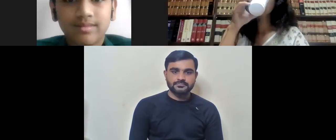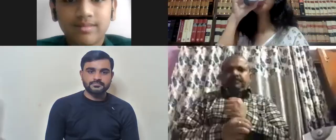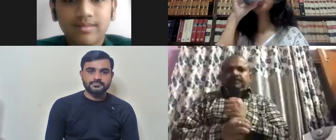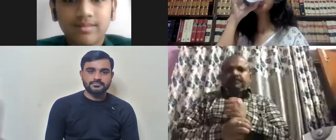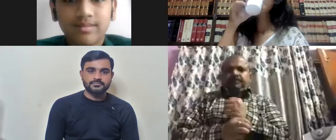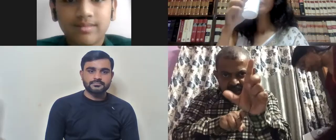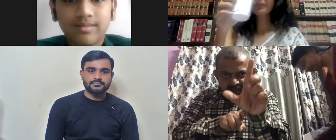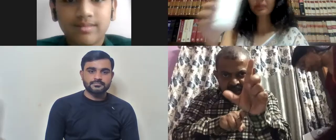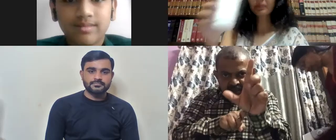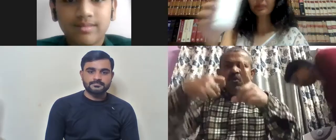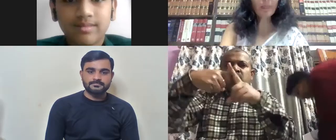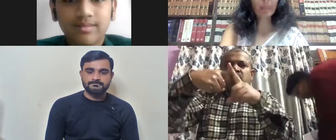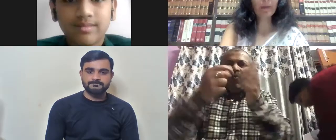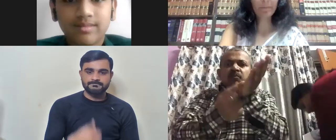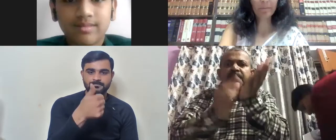Yes?